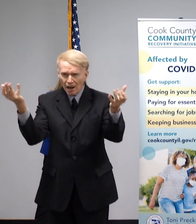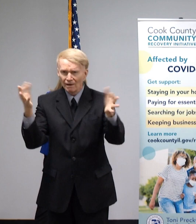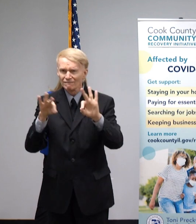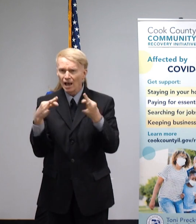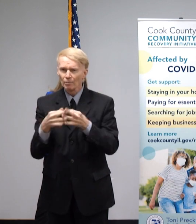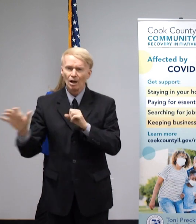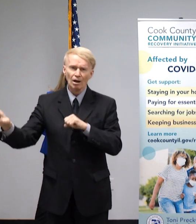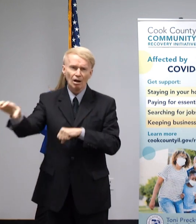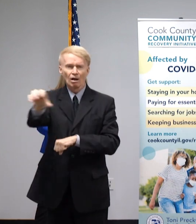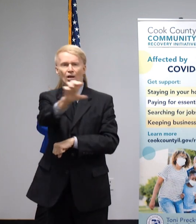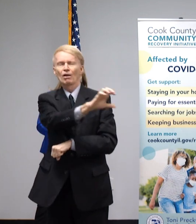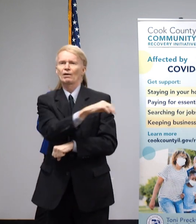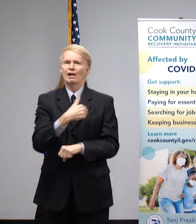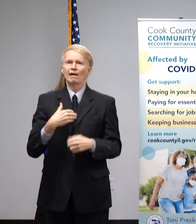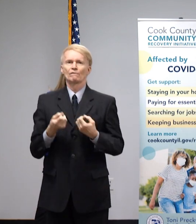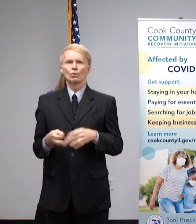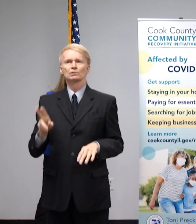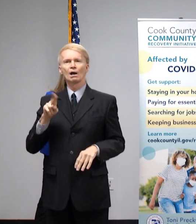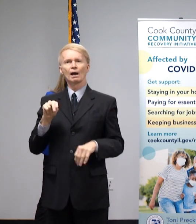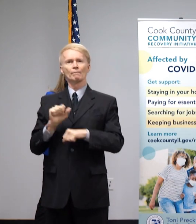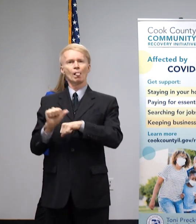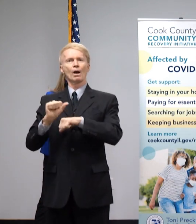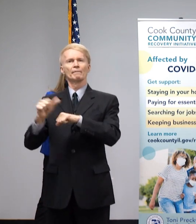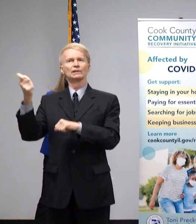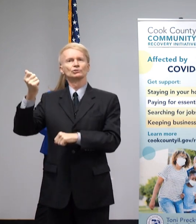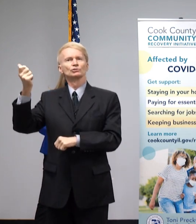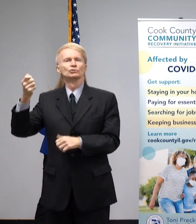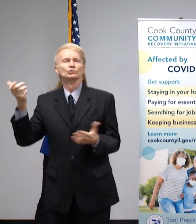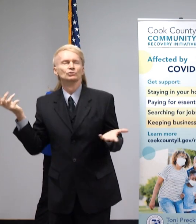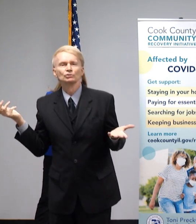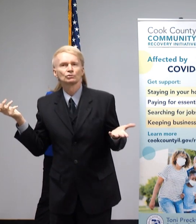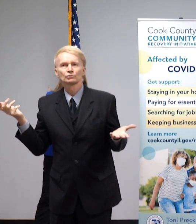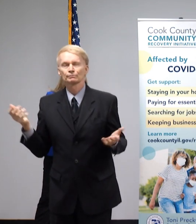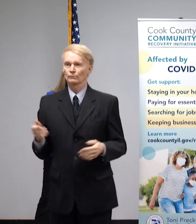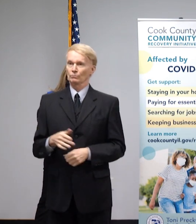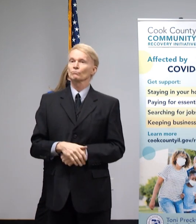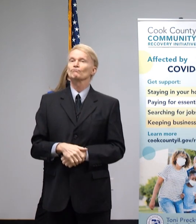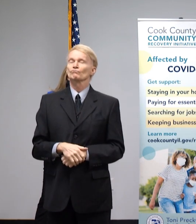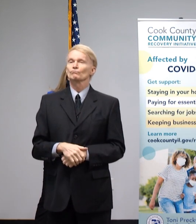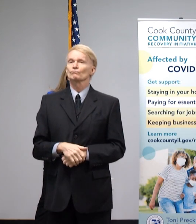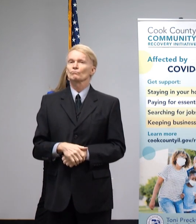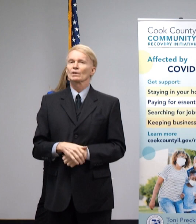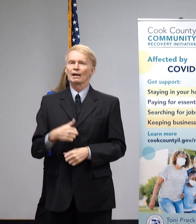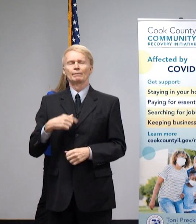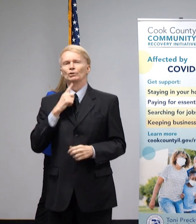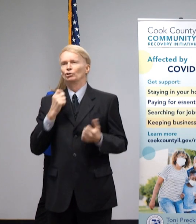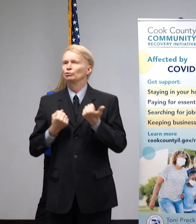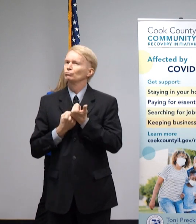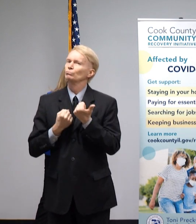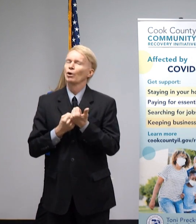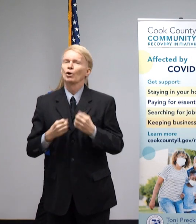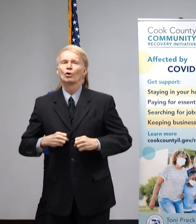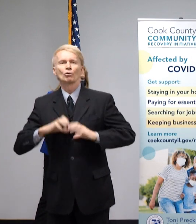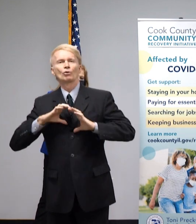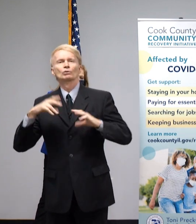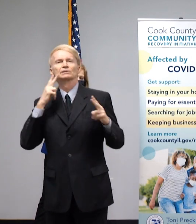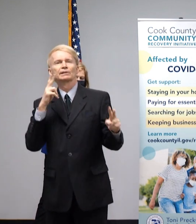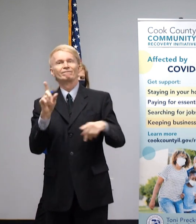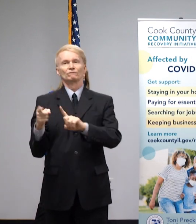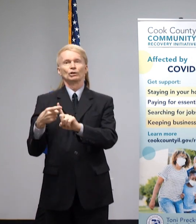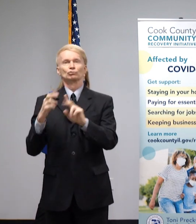of losing their unemployment insurance. I've been encouraged to see the spirit of our first responders, businesses,